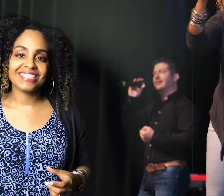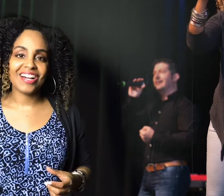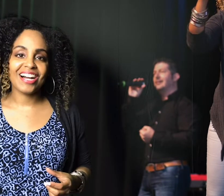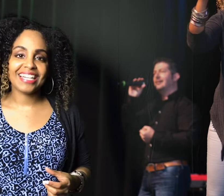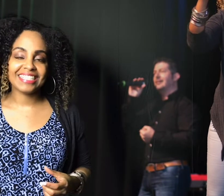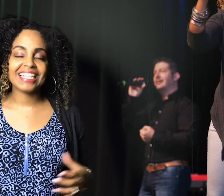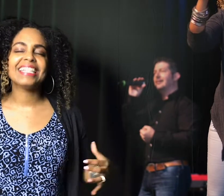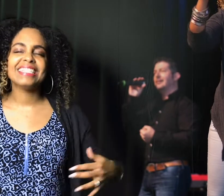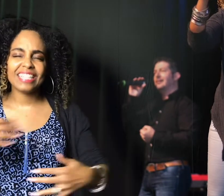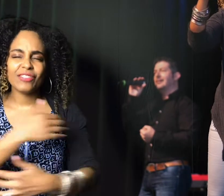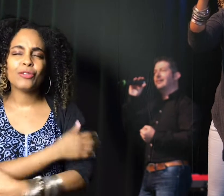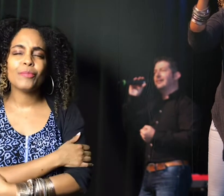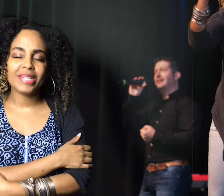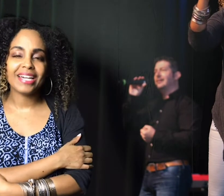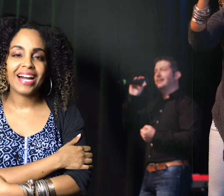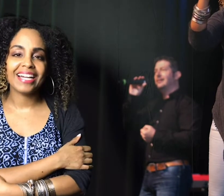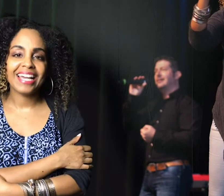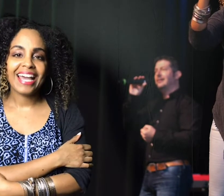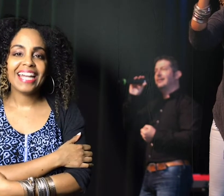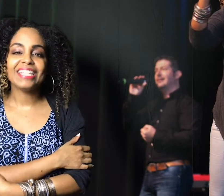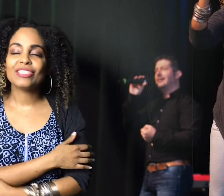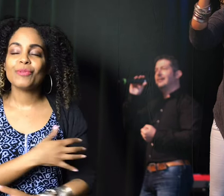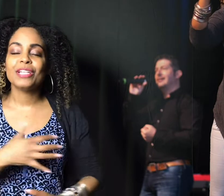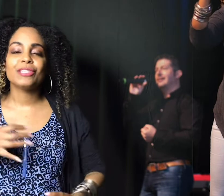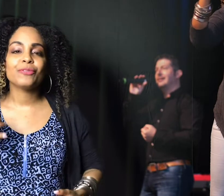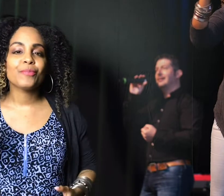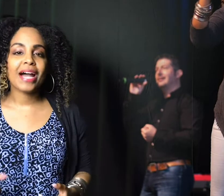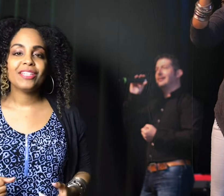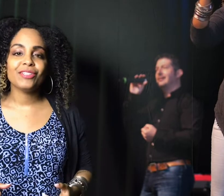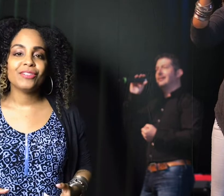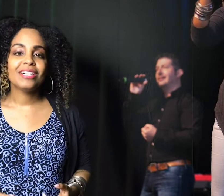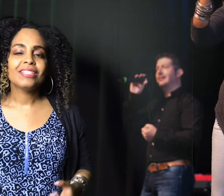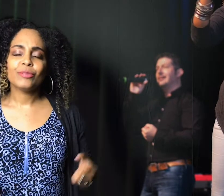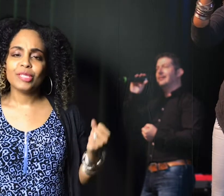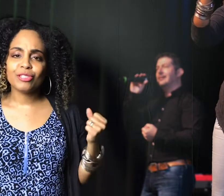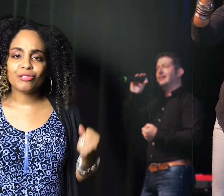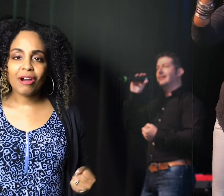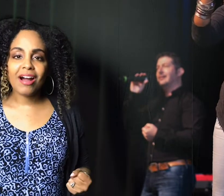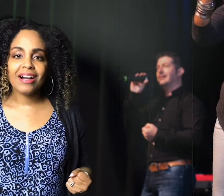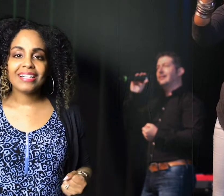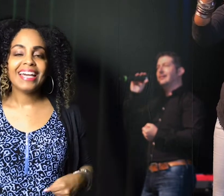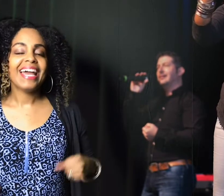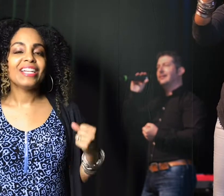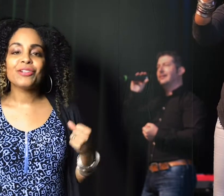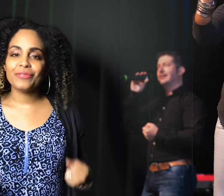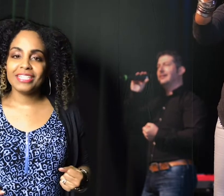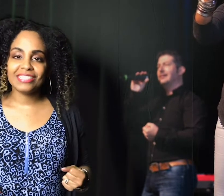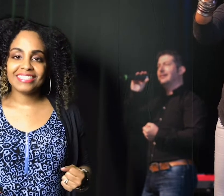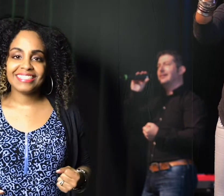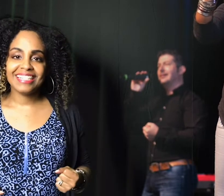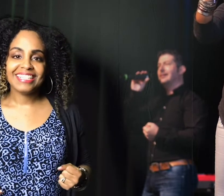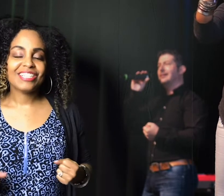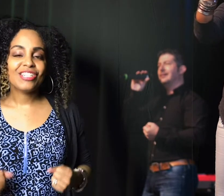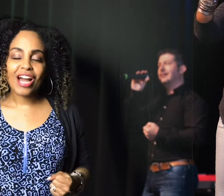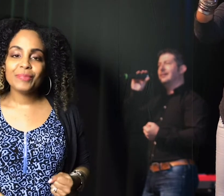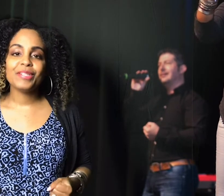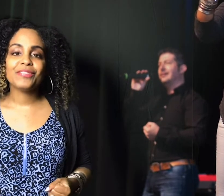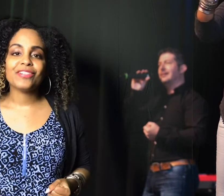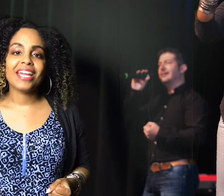song. It's like he's giving you a big hug and he just wanted to remind you to be strong and courageous, to not be afraid